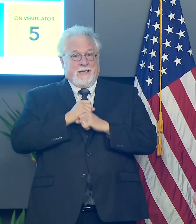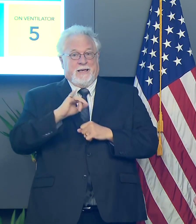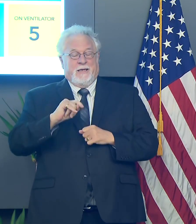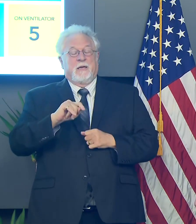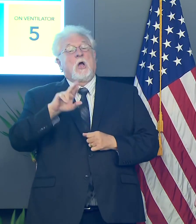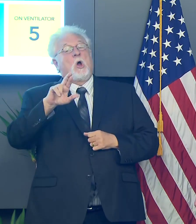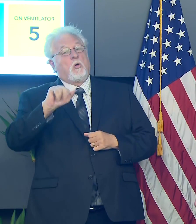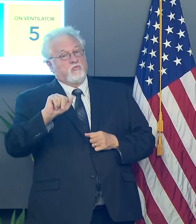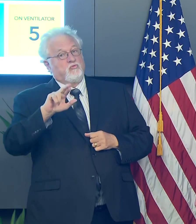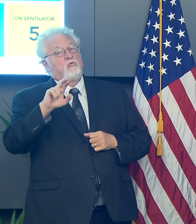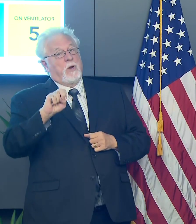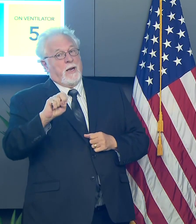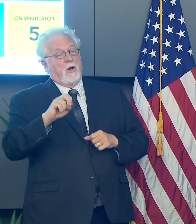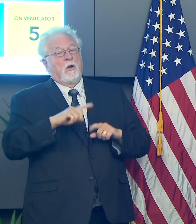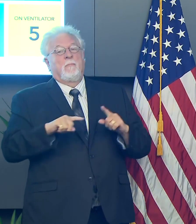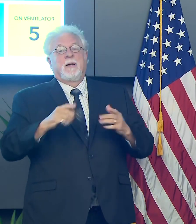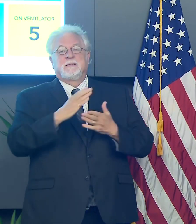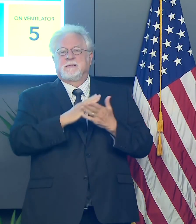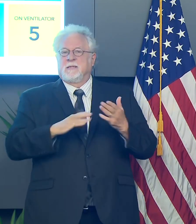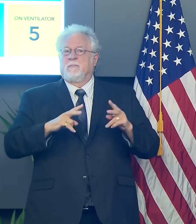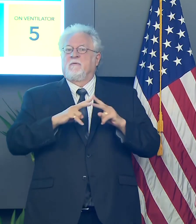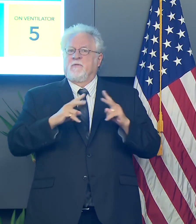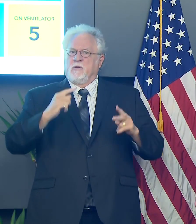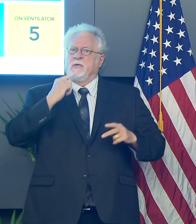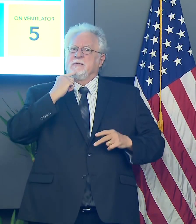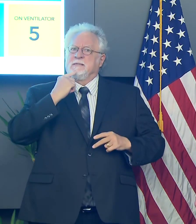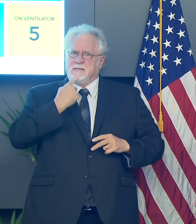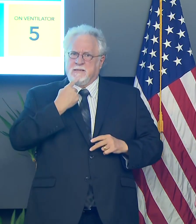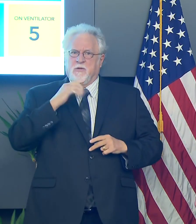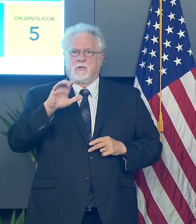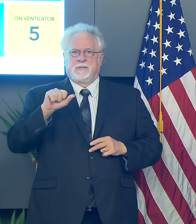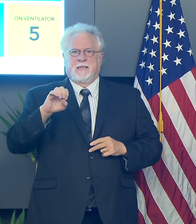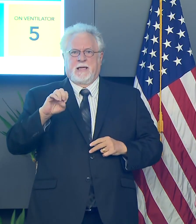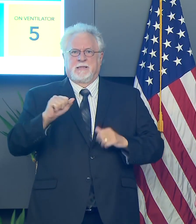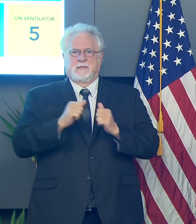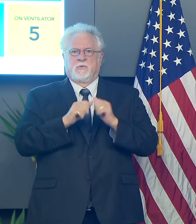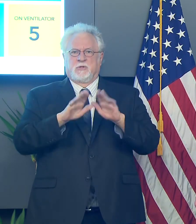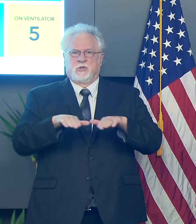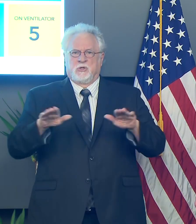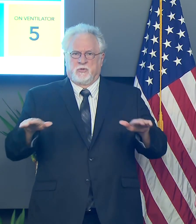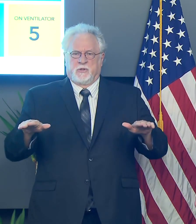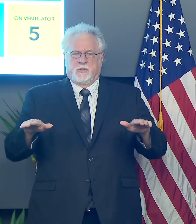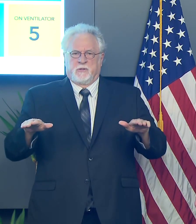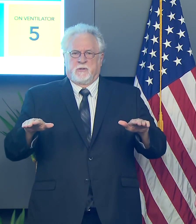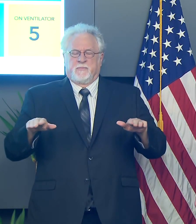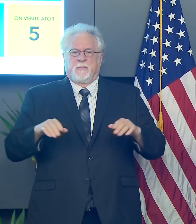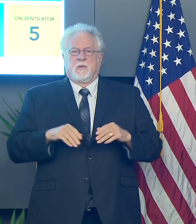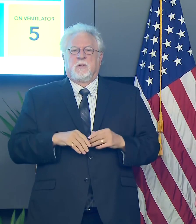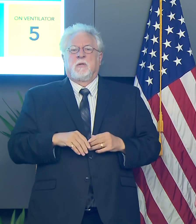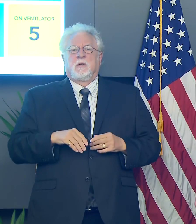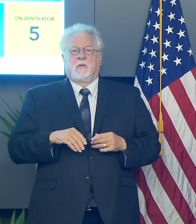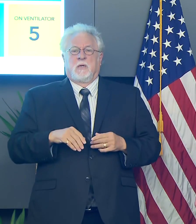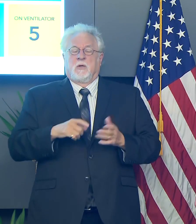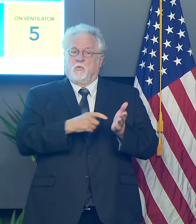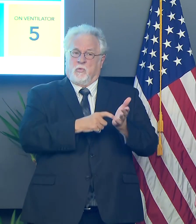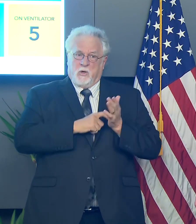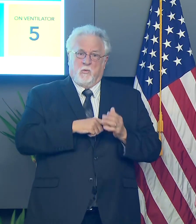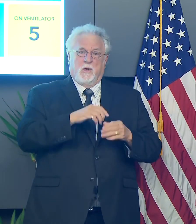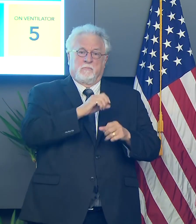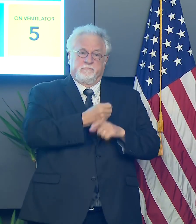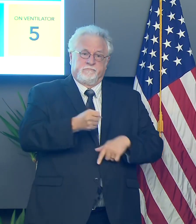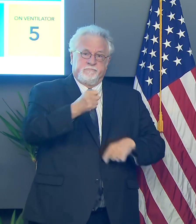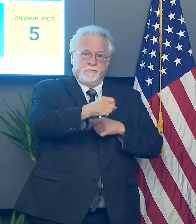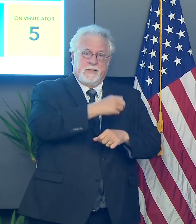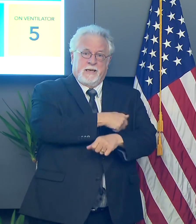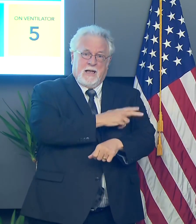rare, um, there are some very serious cases, uh, among children, of COVID-19, uh, that require hospitalization.